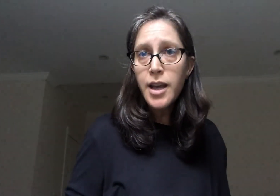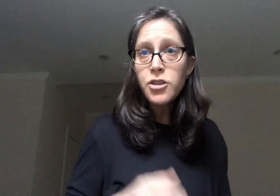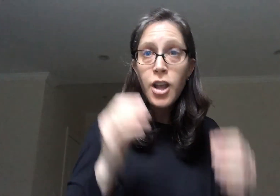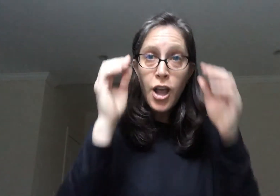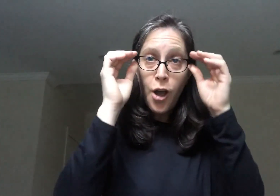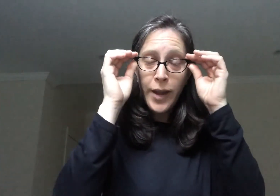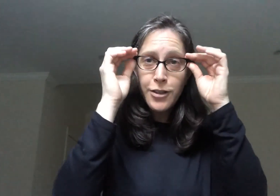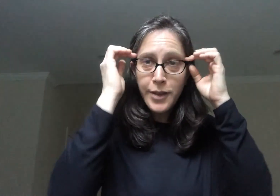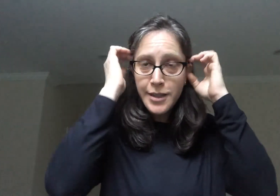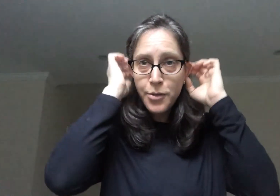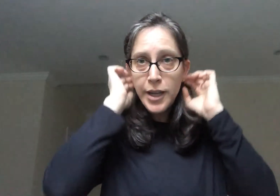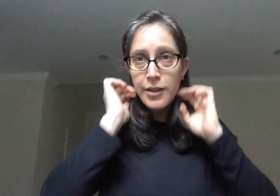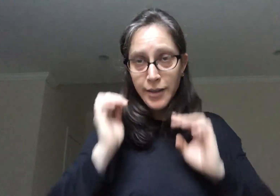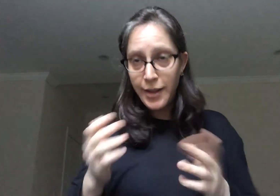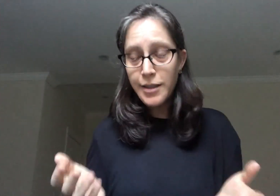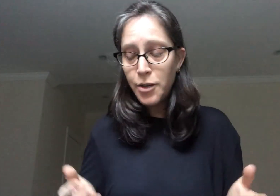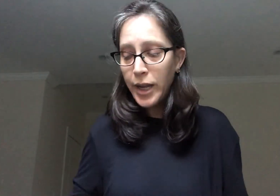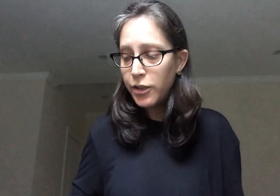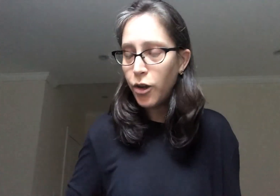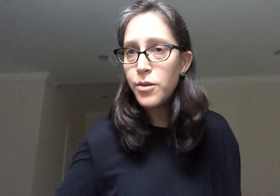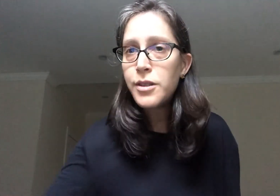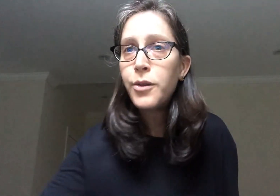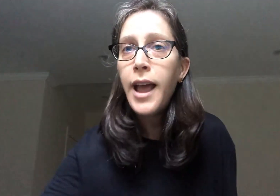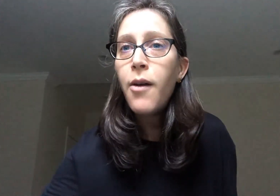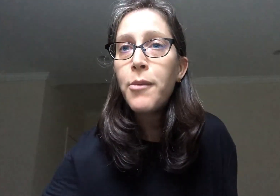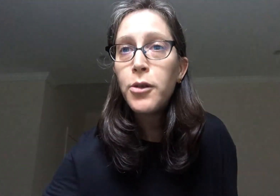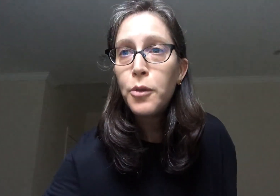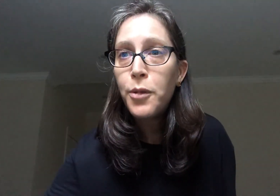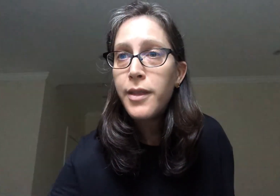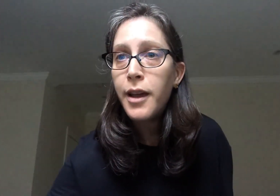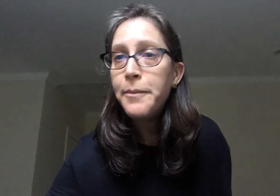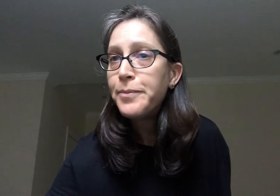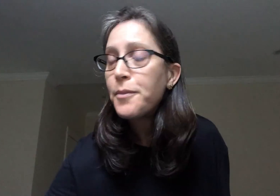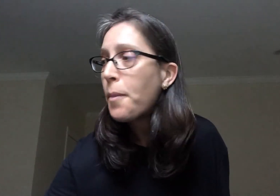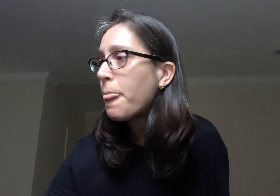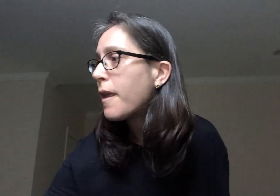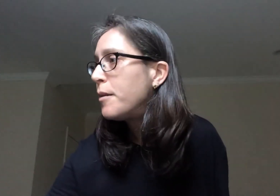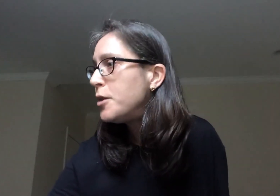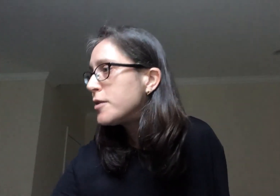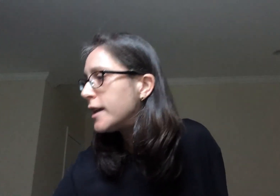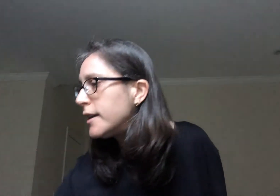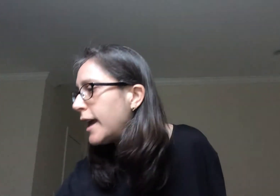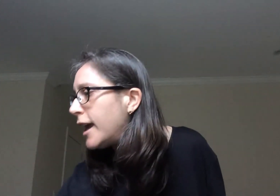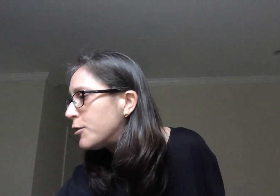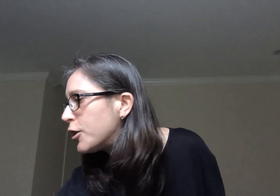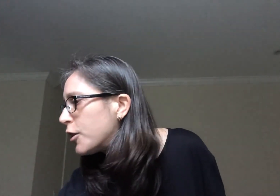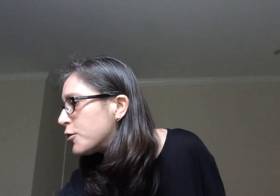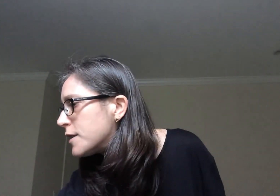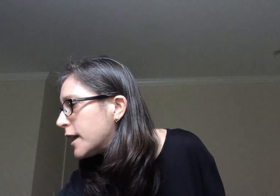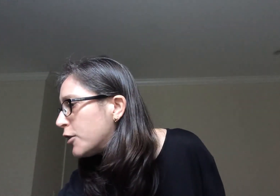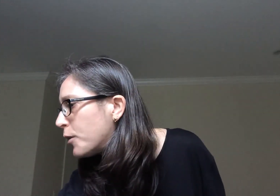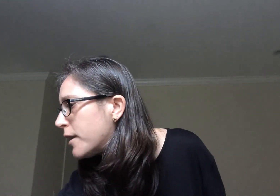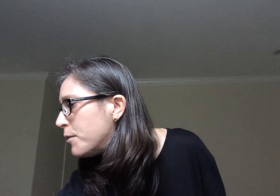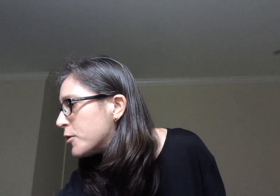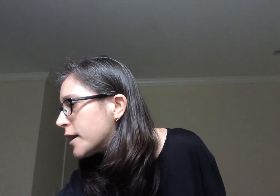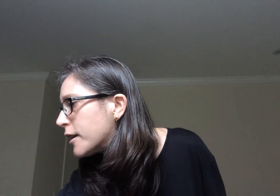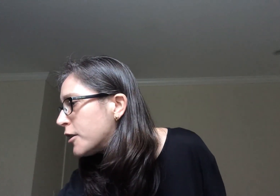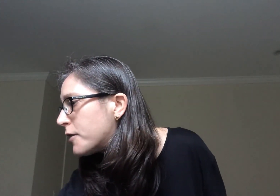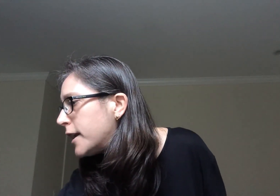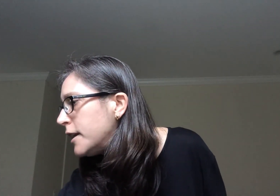Okay, so that's the way it goes So now I'm going to put the music And we're going to sing it with the music You ready?